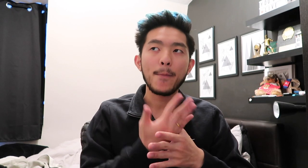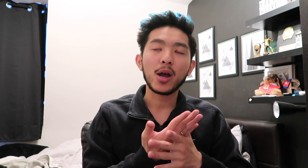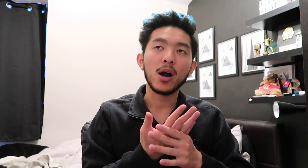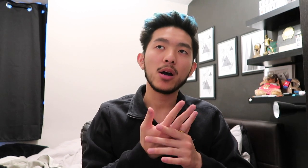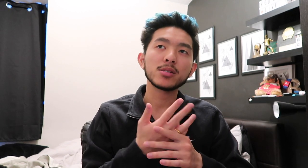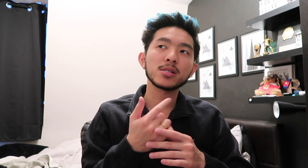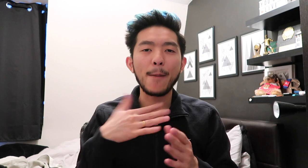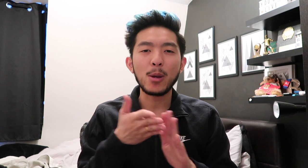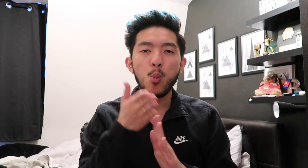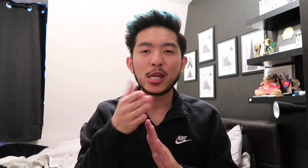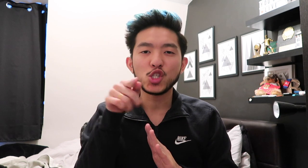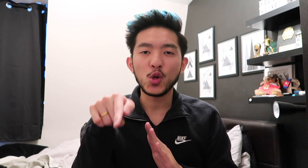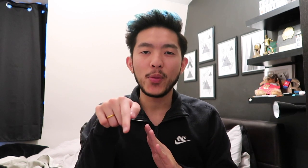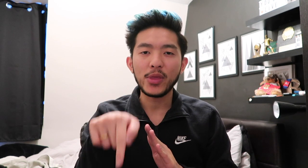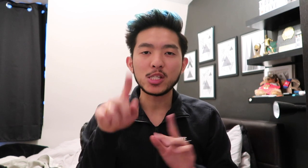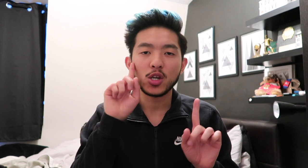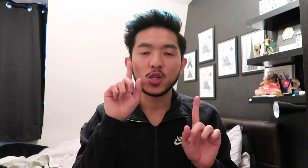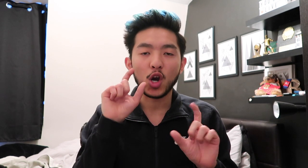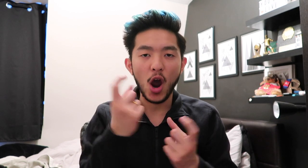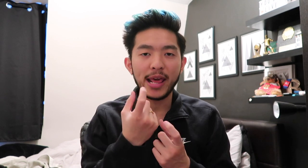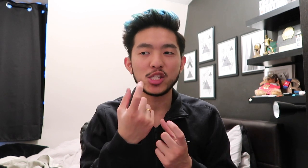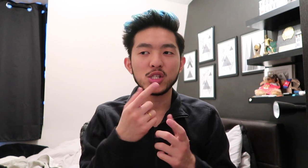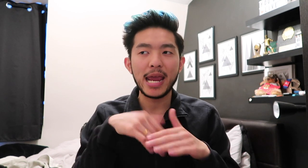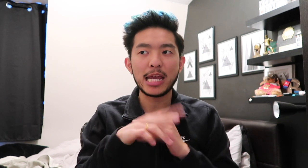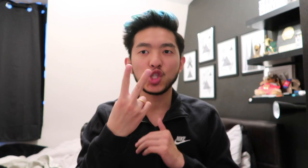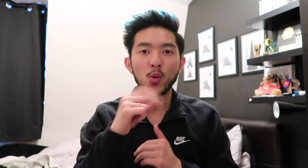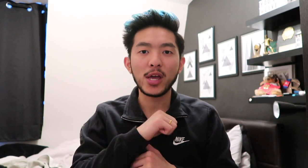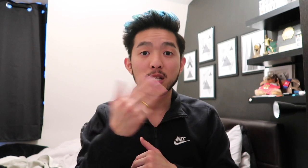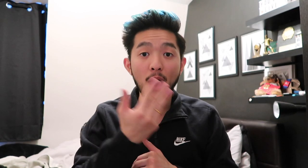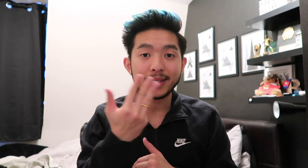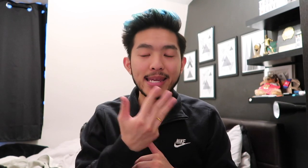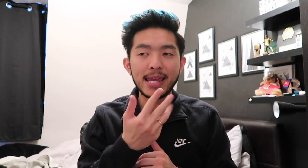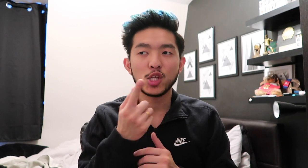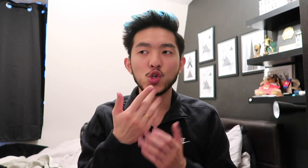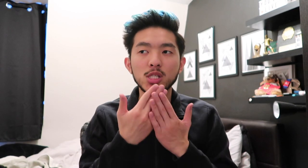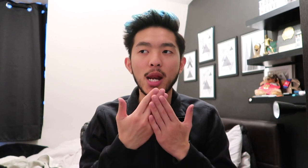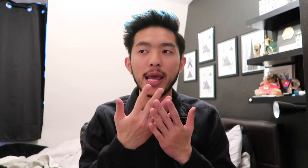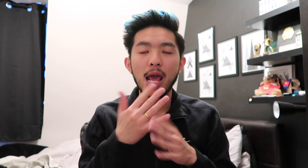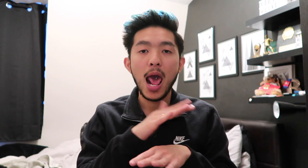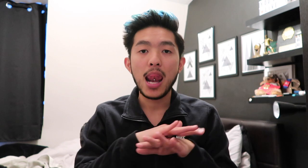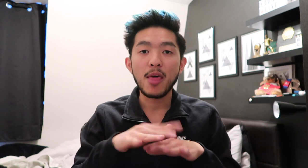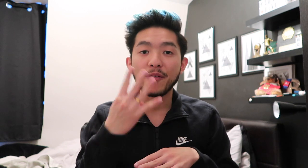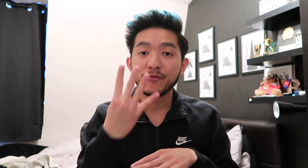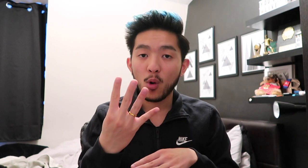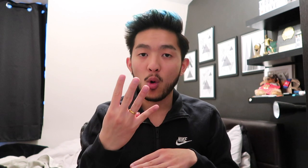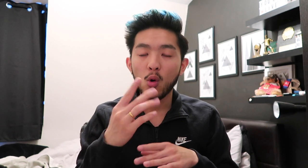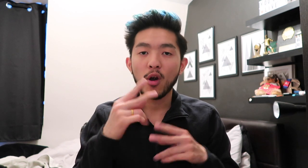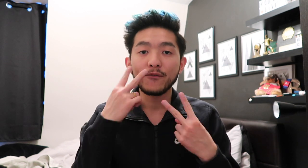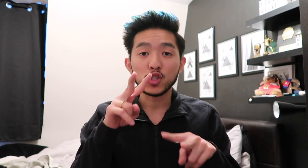Because, I've been waiting to this college in 2019. Usually, Liverpool, first